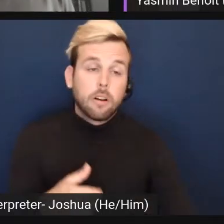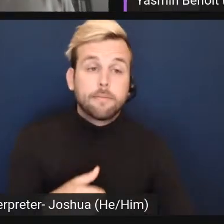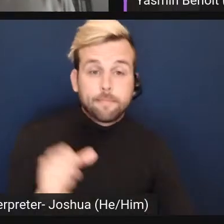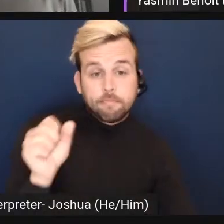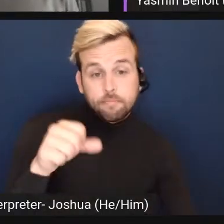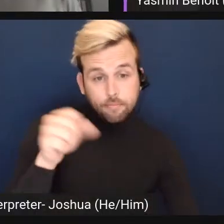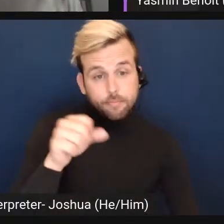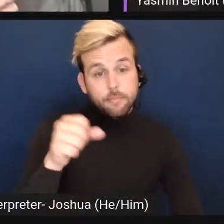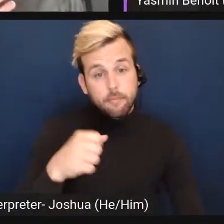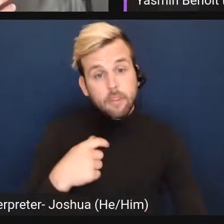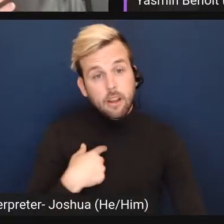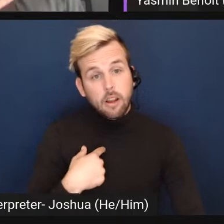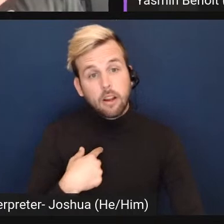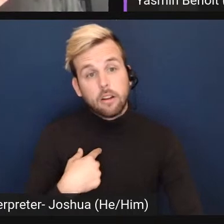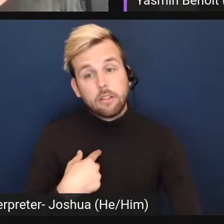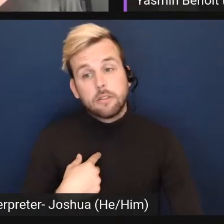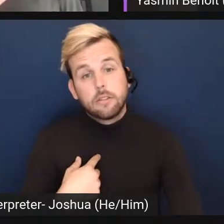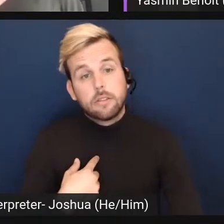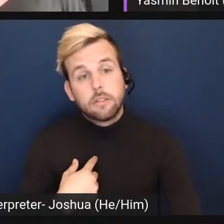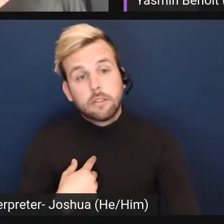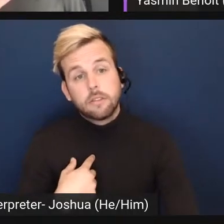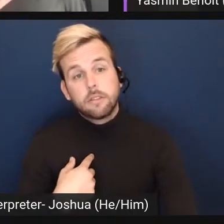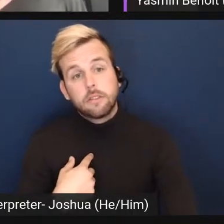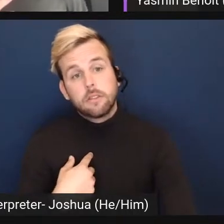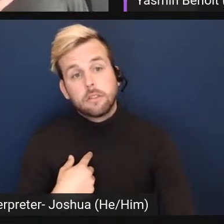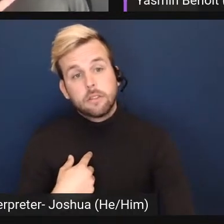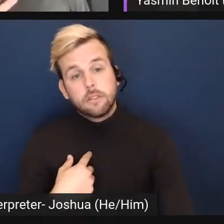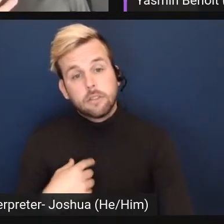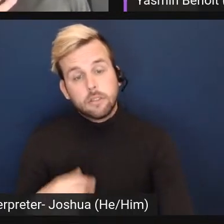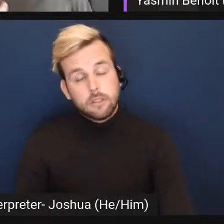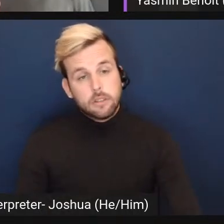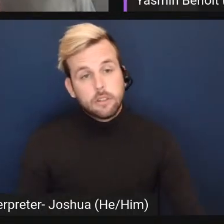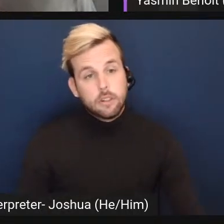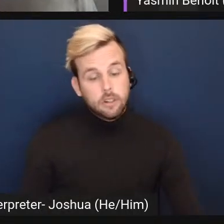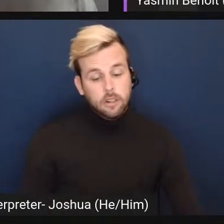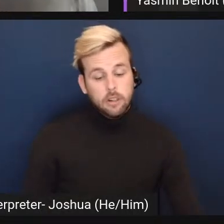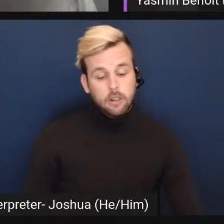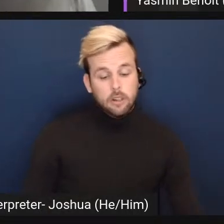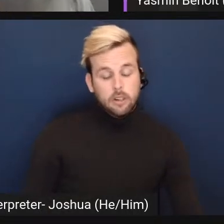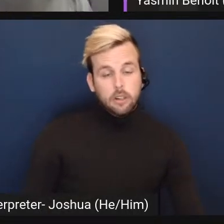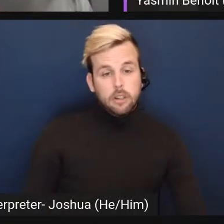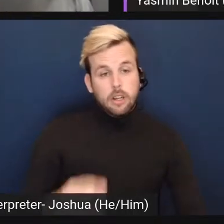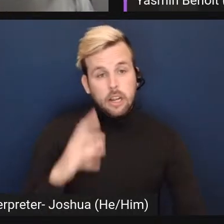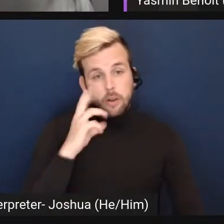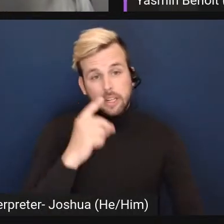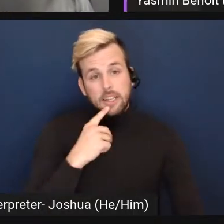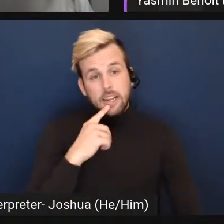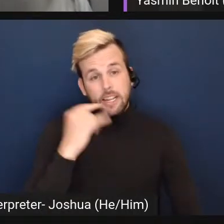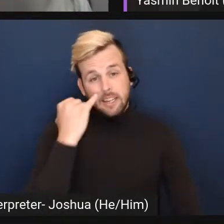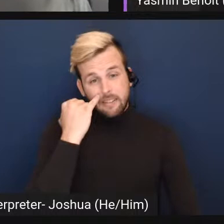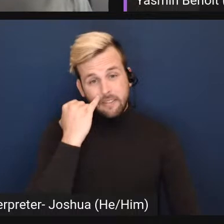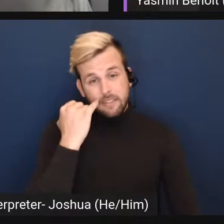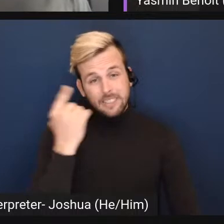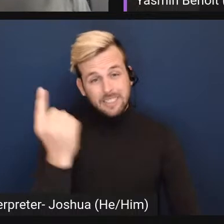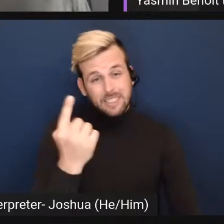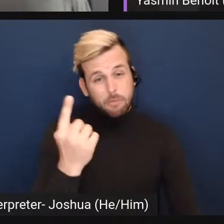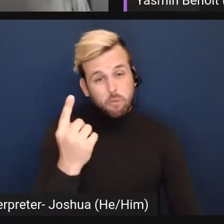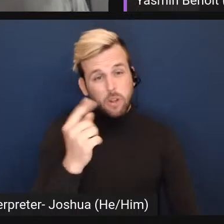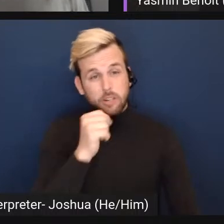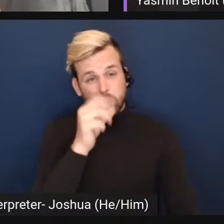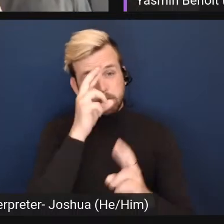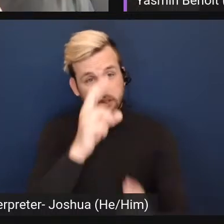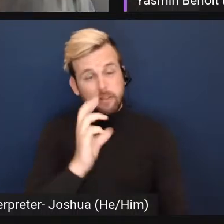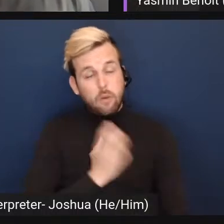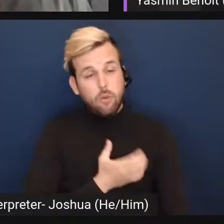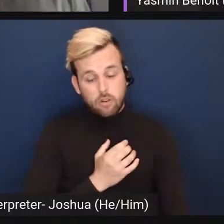would argue that if someone is going to be disrespectful of our